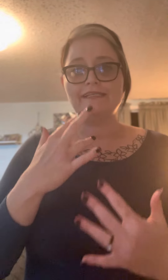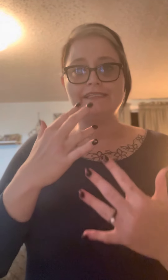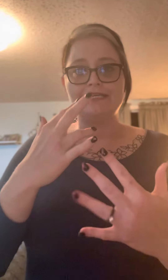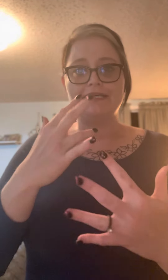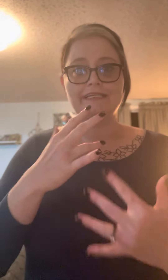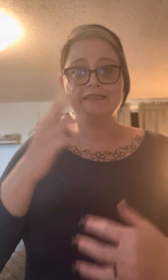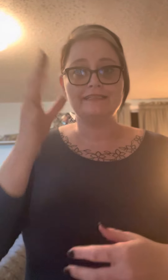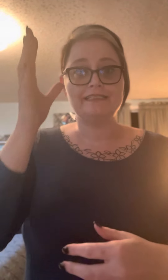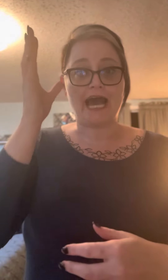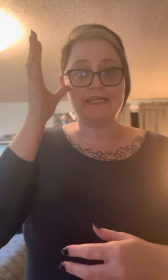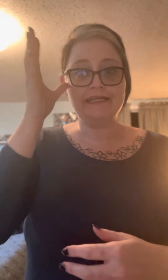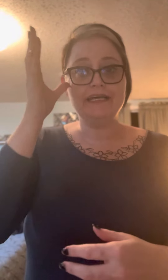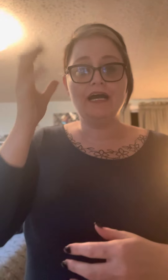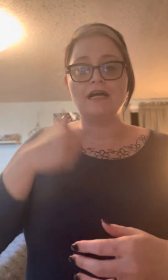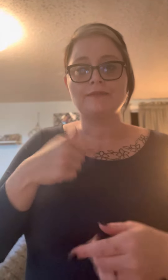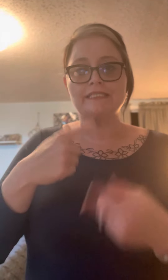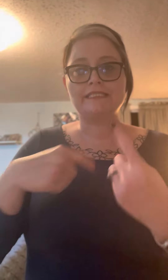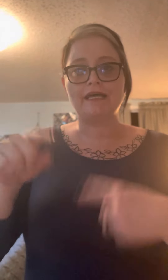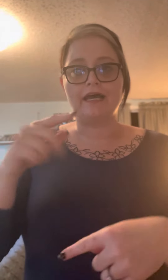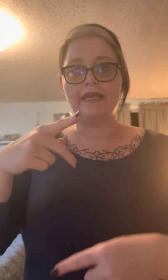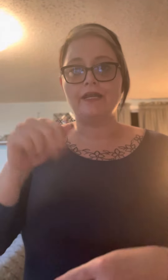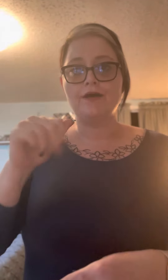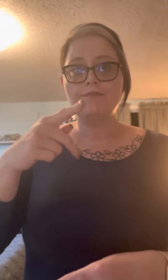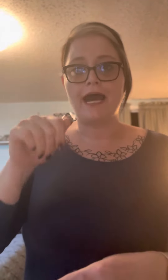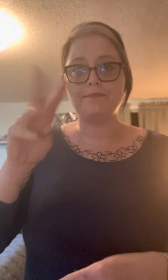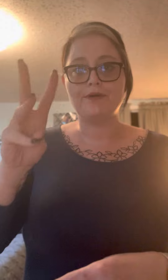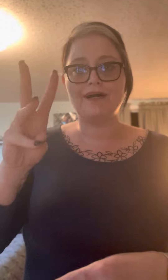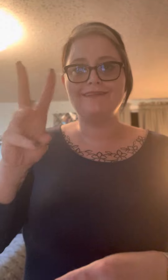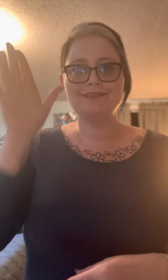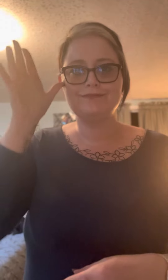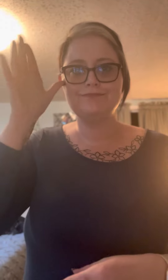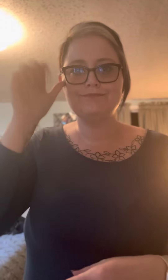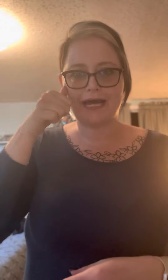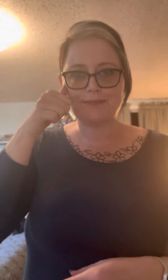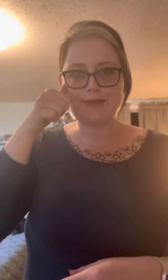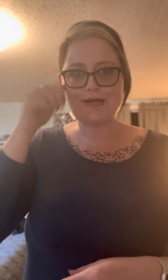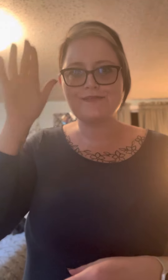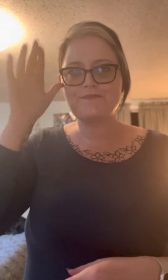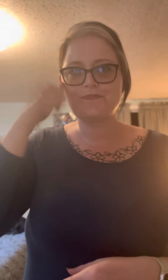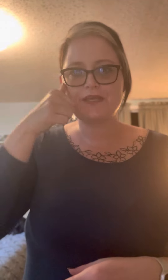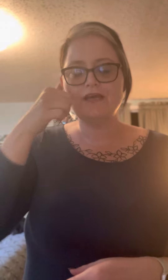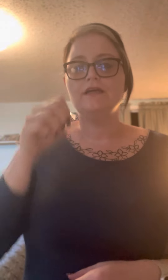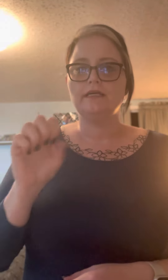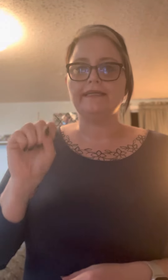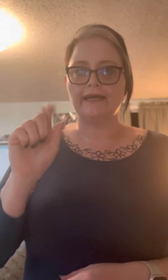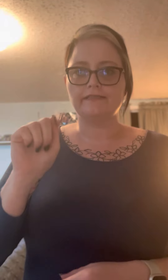sing Daddy, I'm going to sign Papaw. Papaw. Yes.